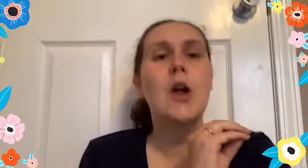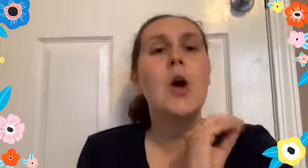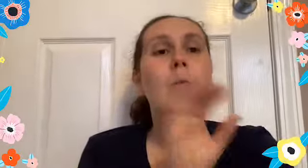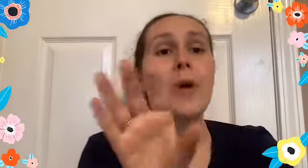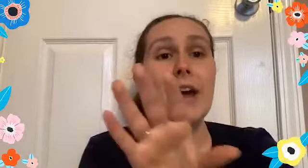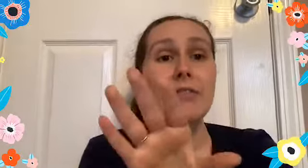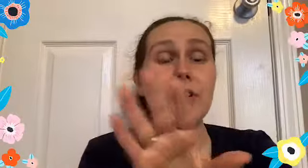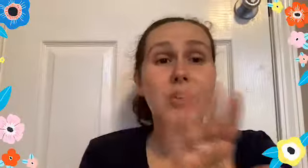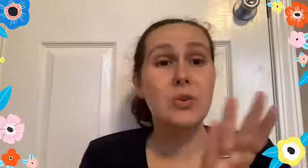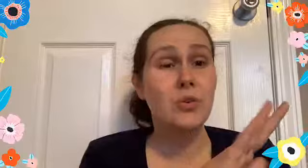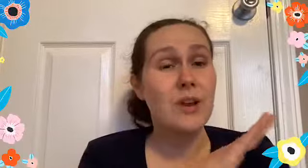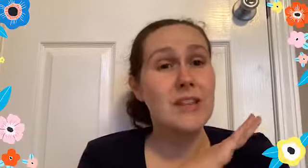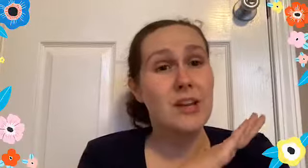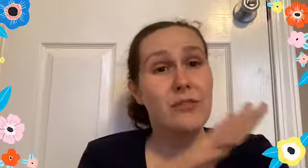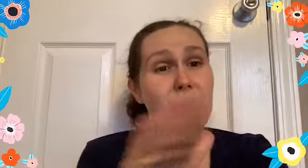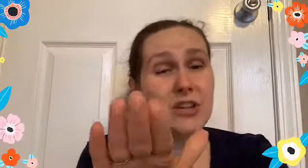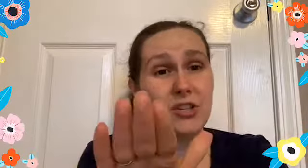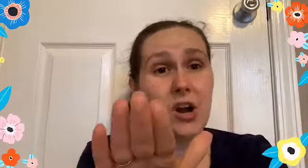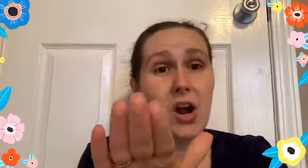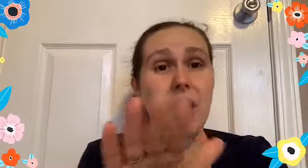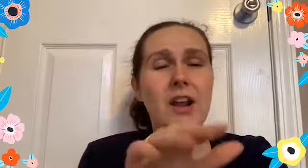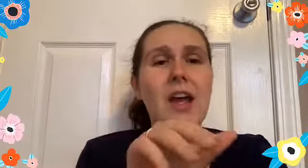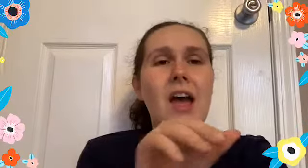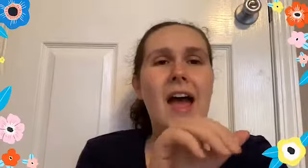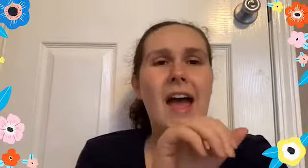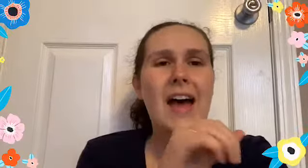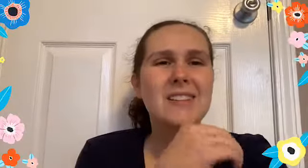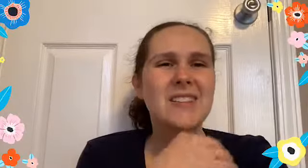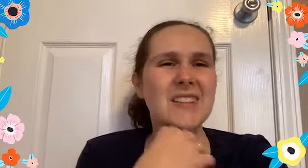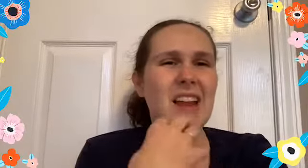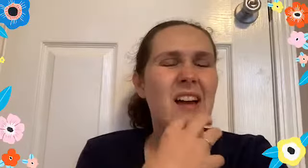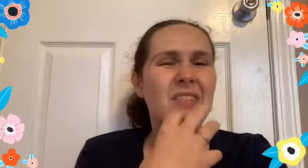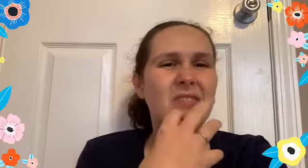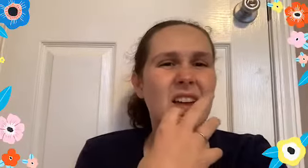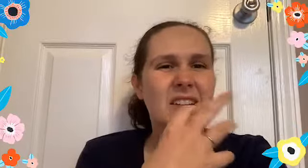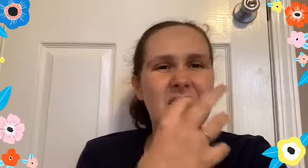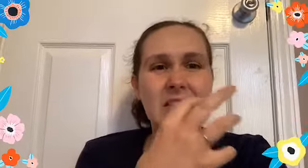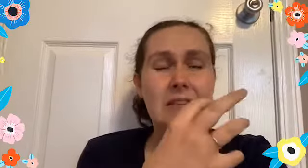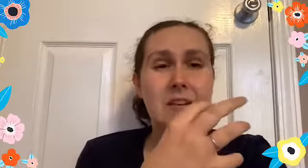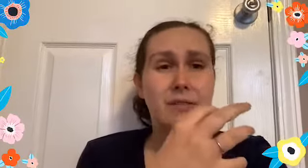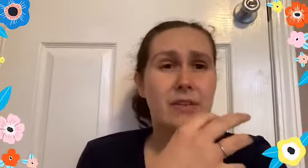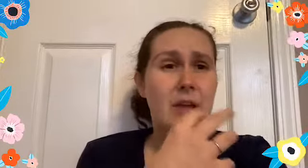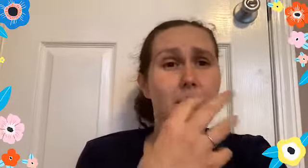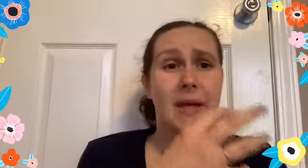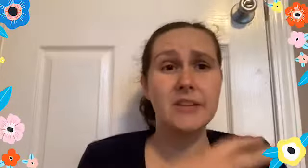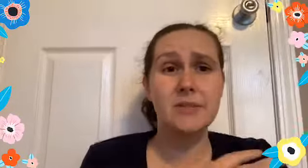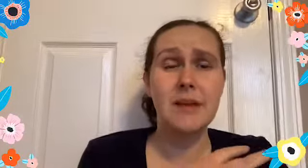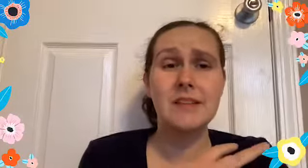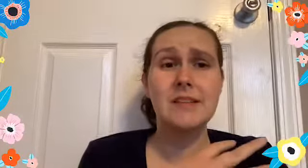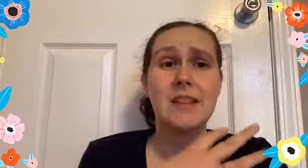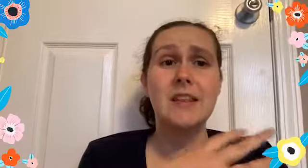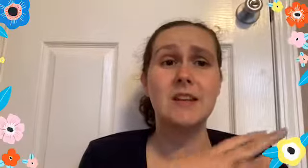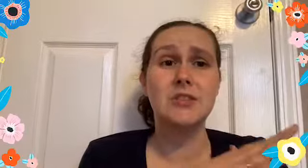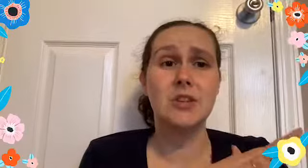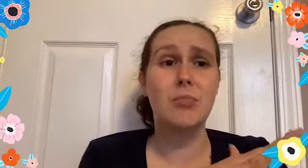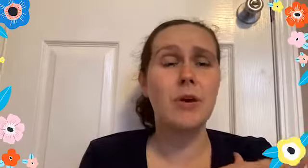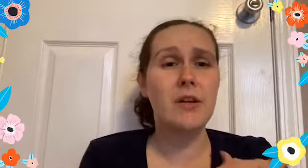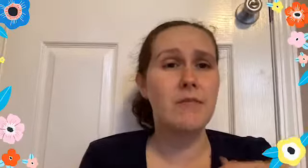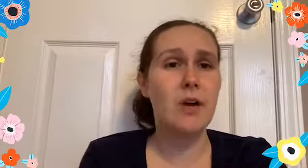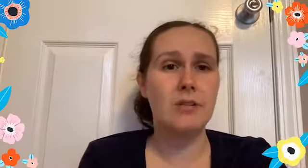whatever you create that your finished card has, doesn't have excessive embellishments and things to the point of falling